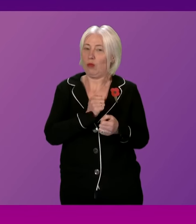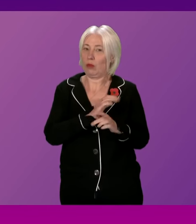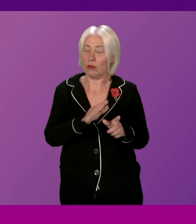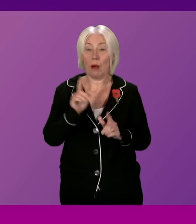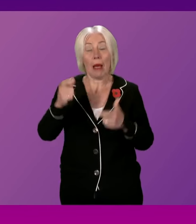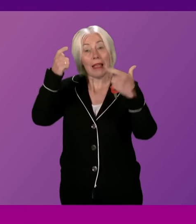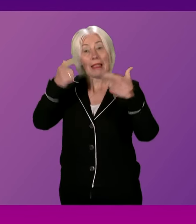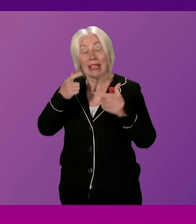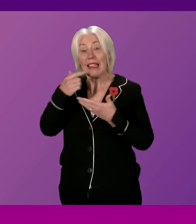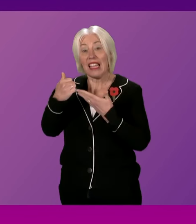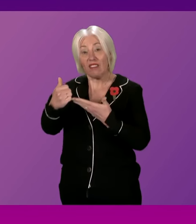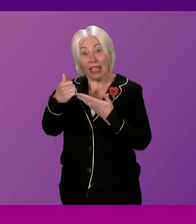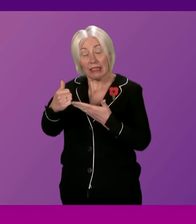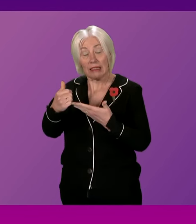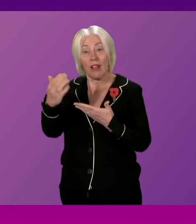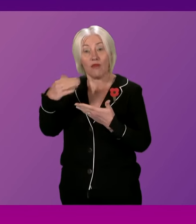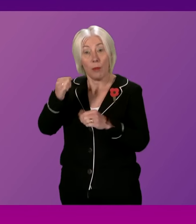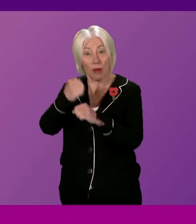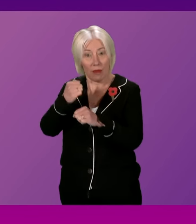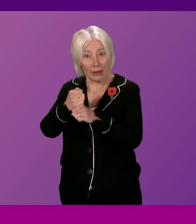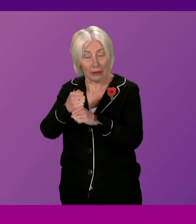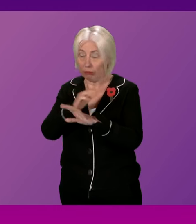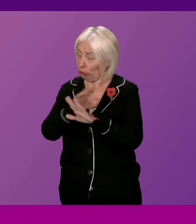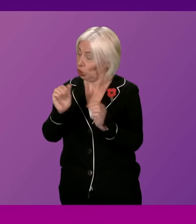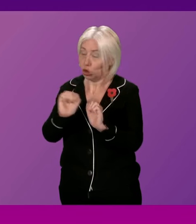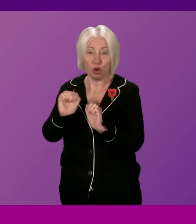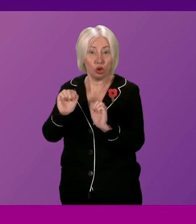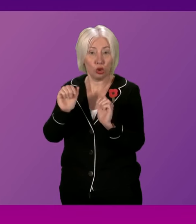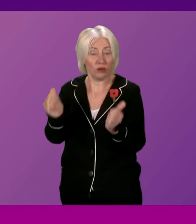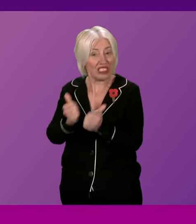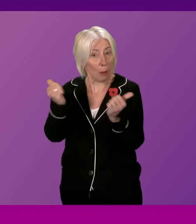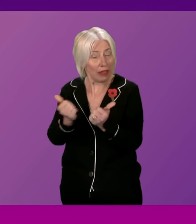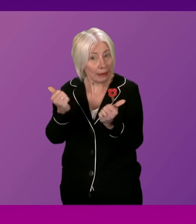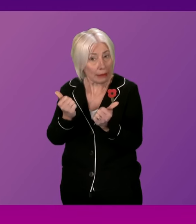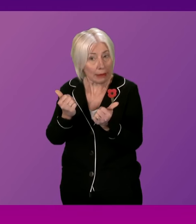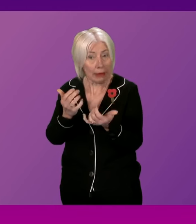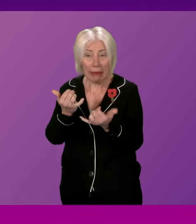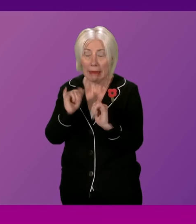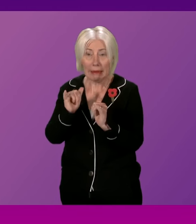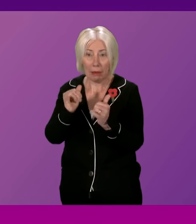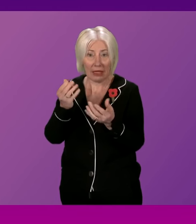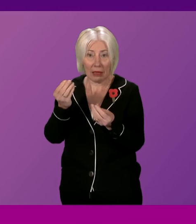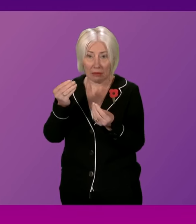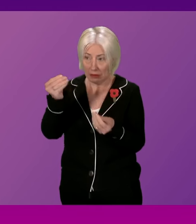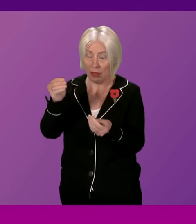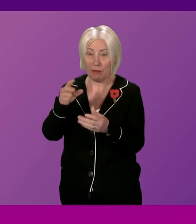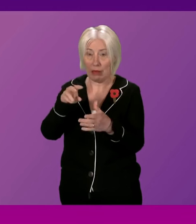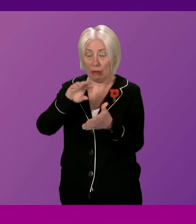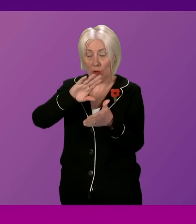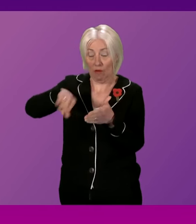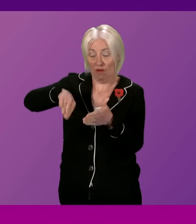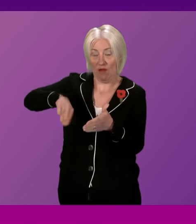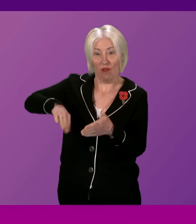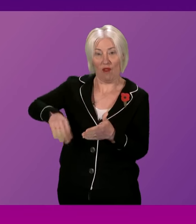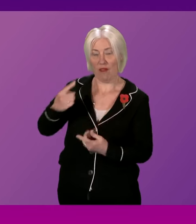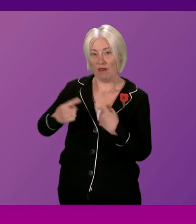legal advice that the government has provided has not been complete, and in some cases, almost entirely redacted. The